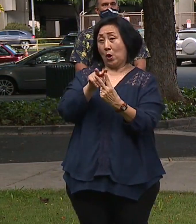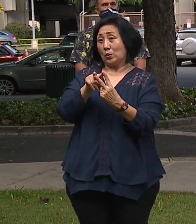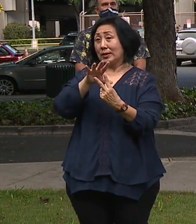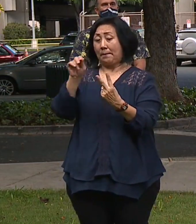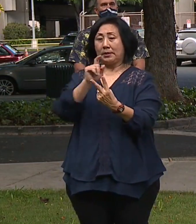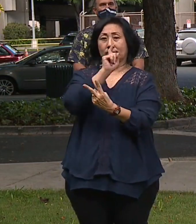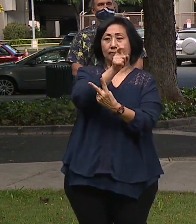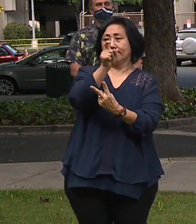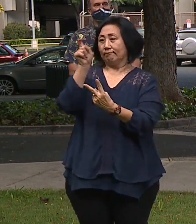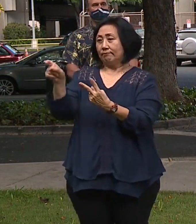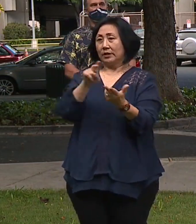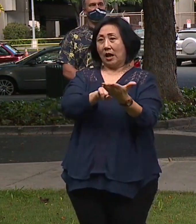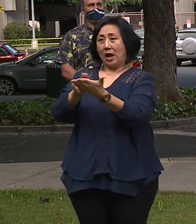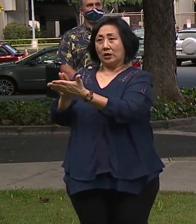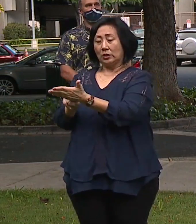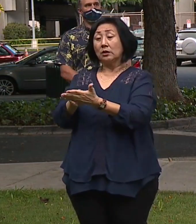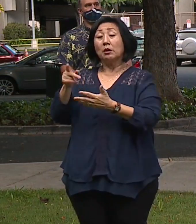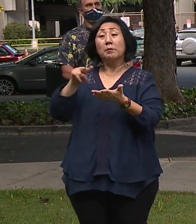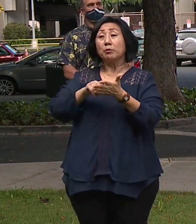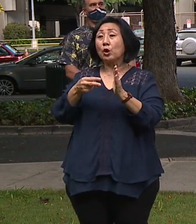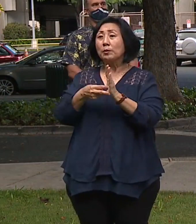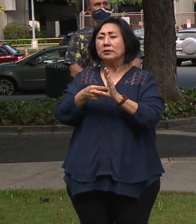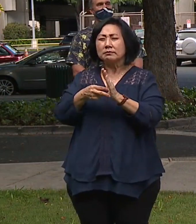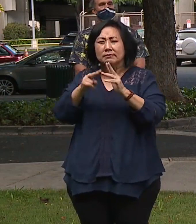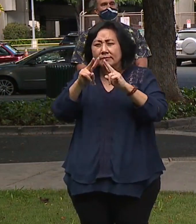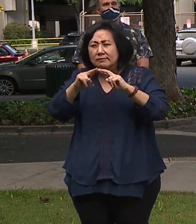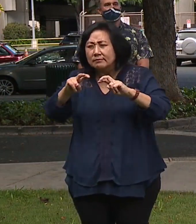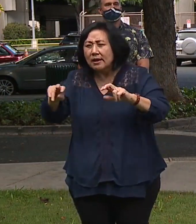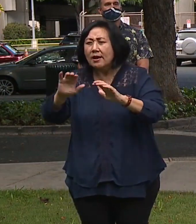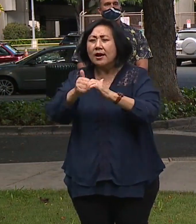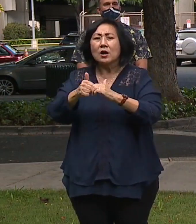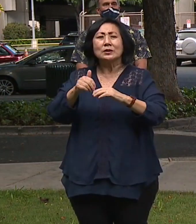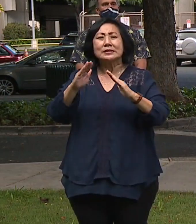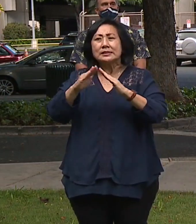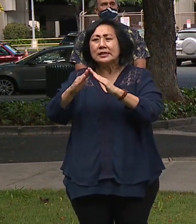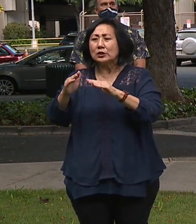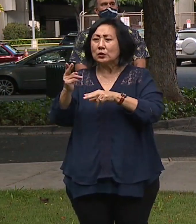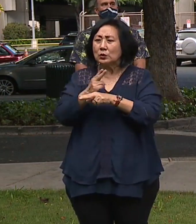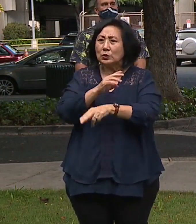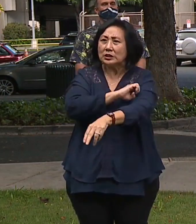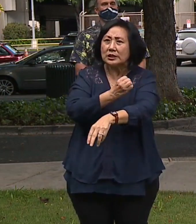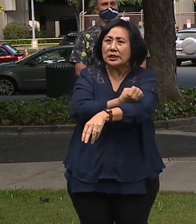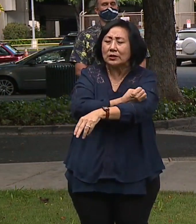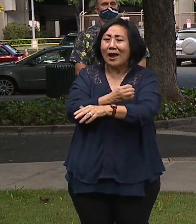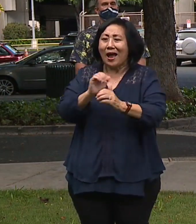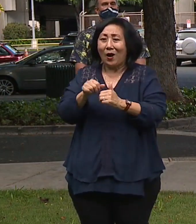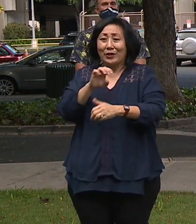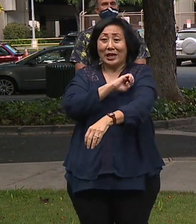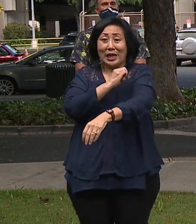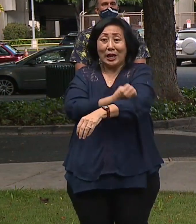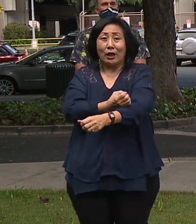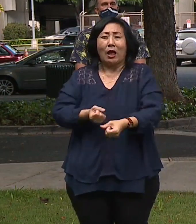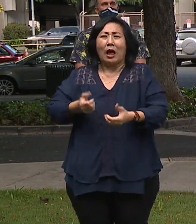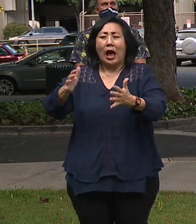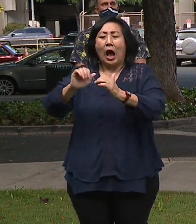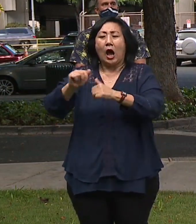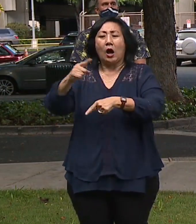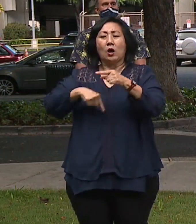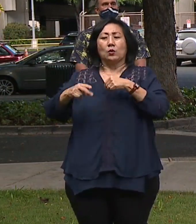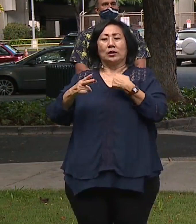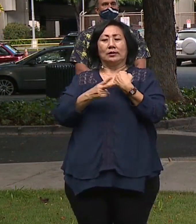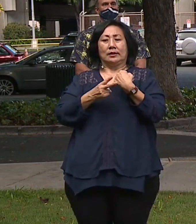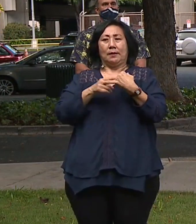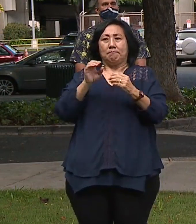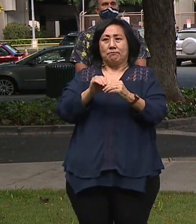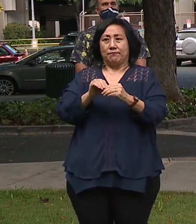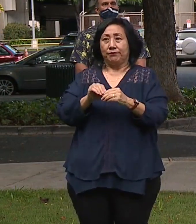at how we use energy in our city facilities, and then what do we do about it to be more efficient in that energy use. At the end